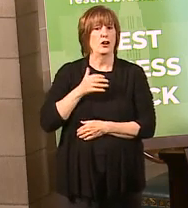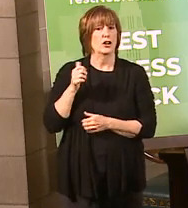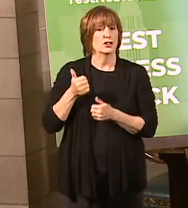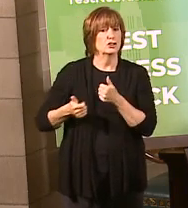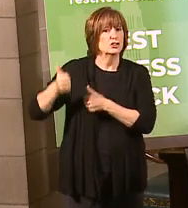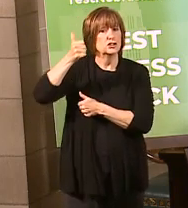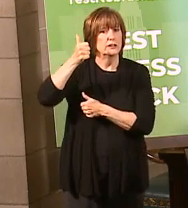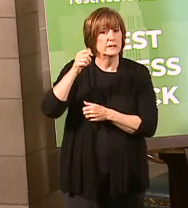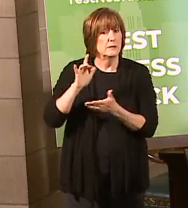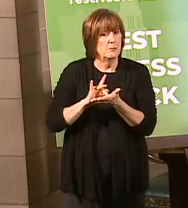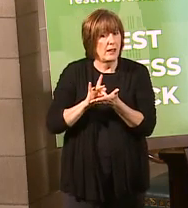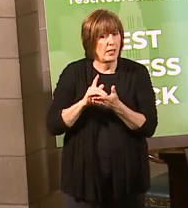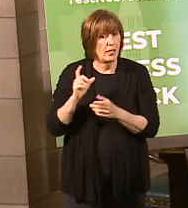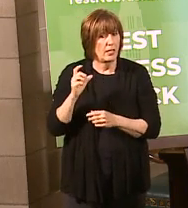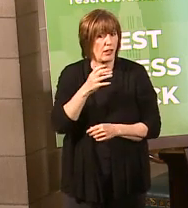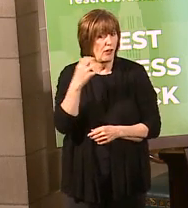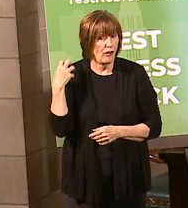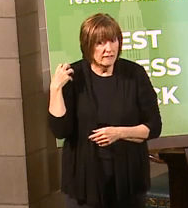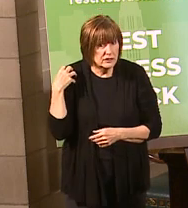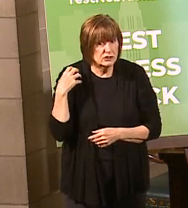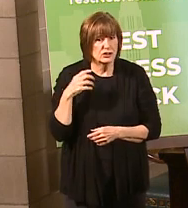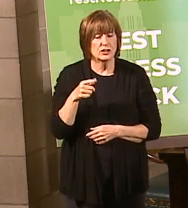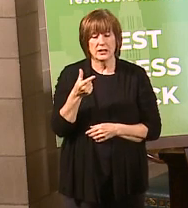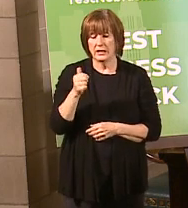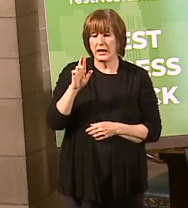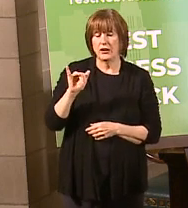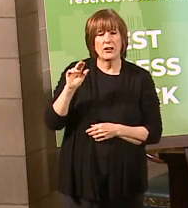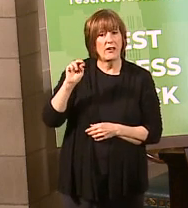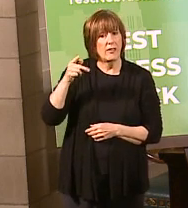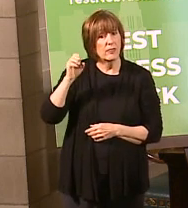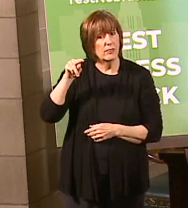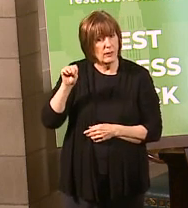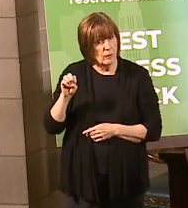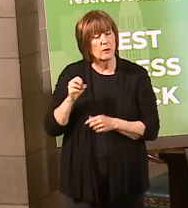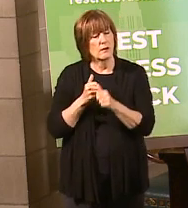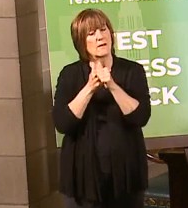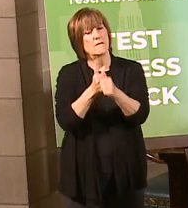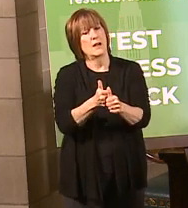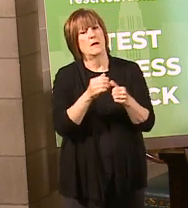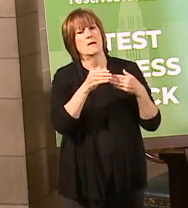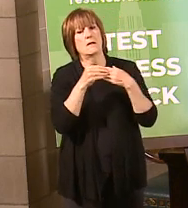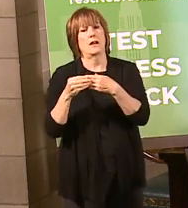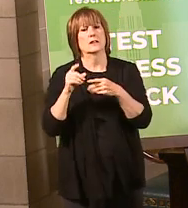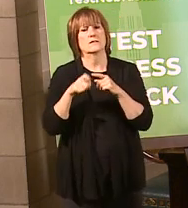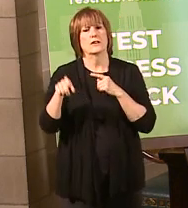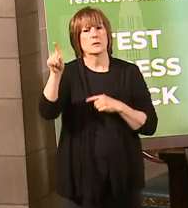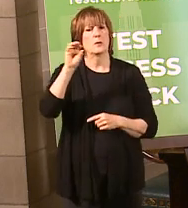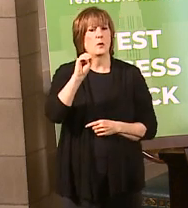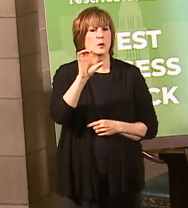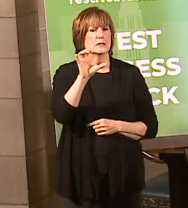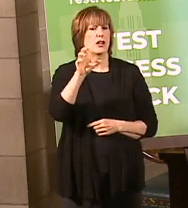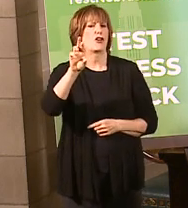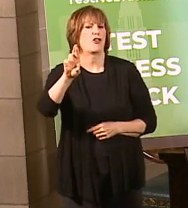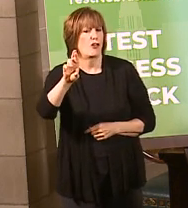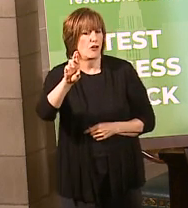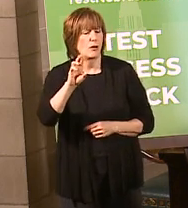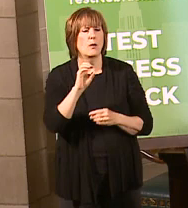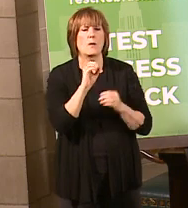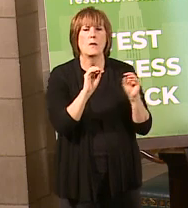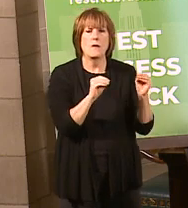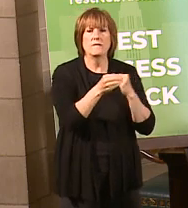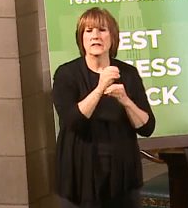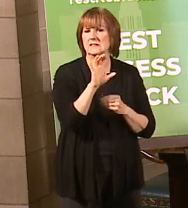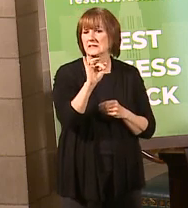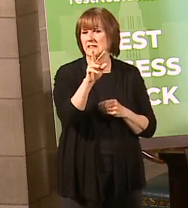Antone, encourage all healthcare providers to follow the guidance of the Office of Civil Rights at the U.S. of Health and Human Services,